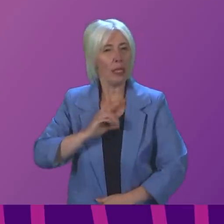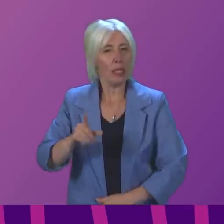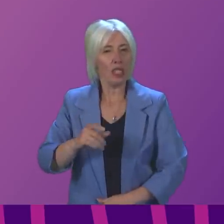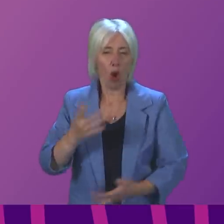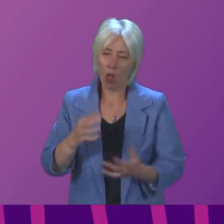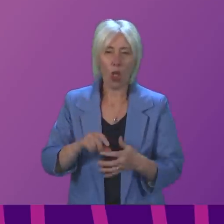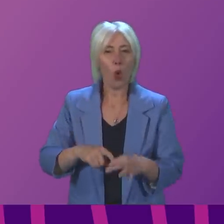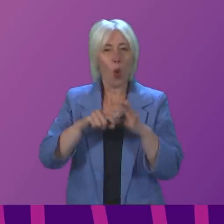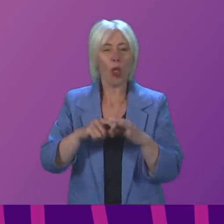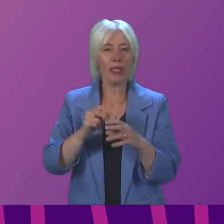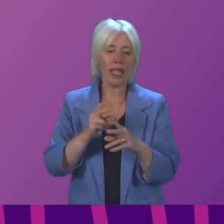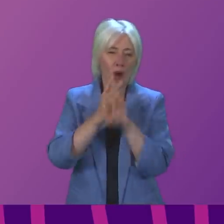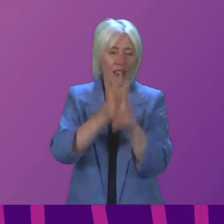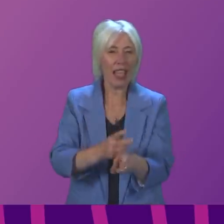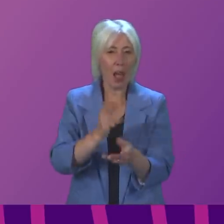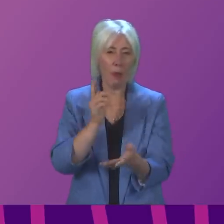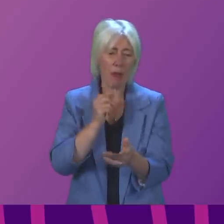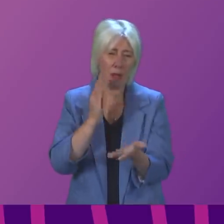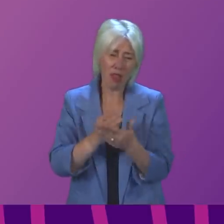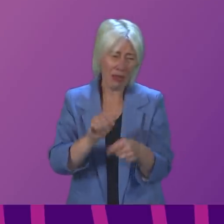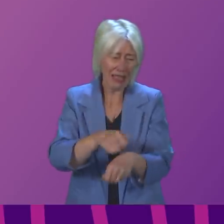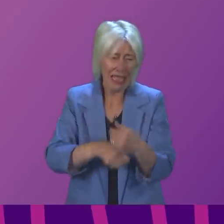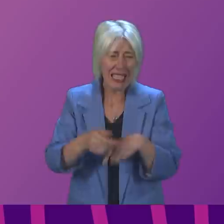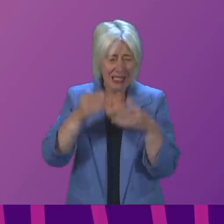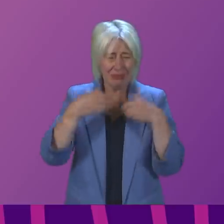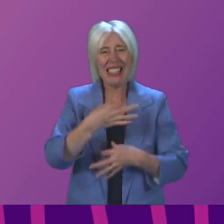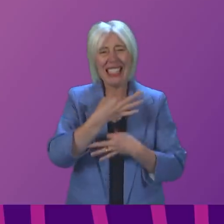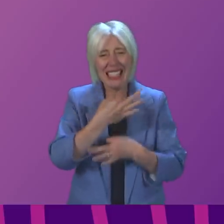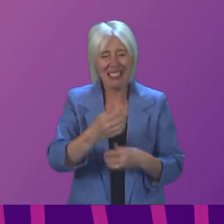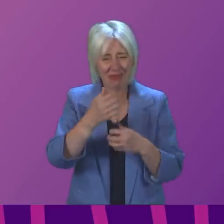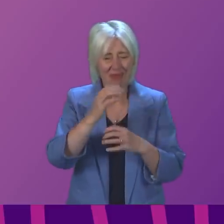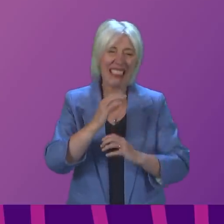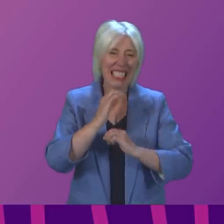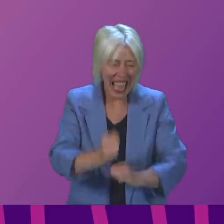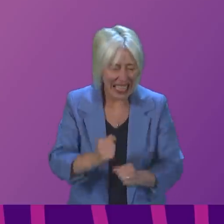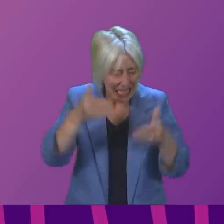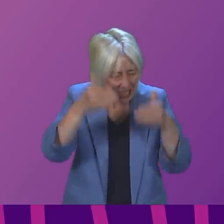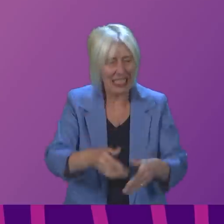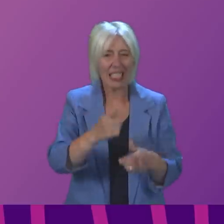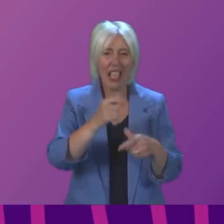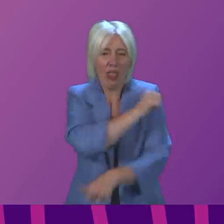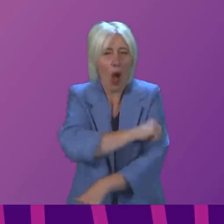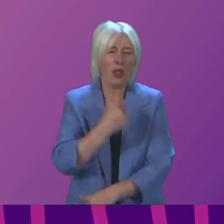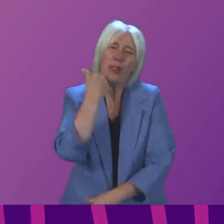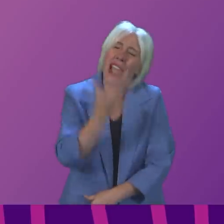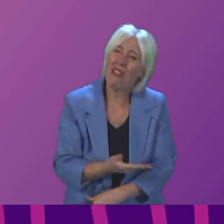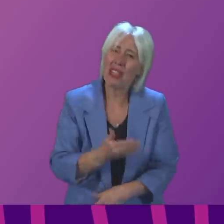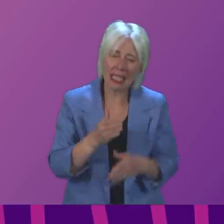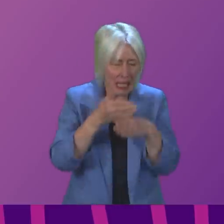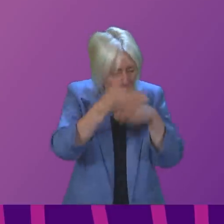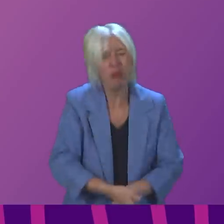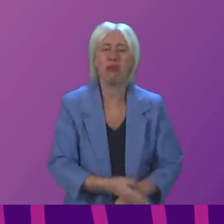that is provided by dedicated clinicians in the Queen Elizabeth hospital every single day. Anna Sarwar.